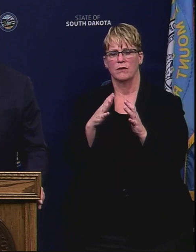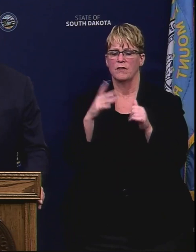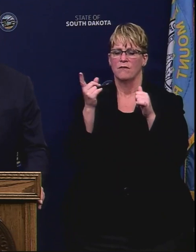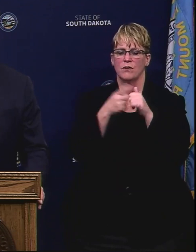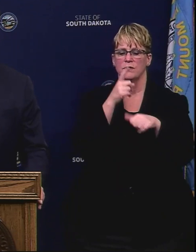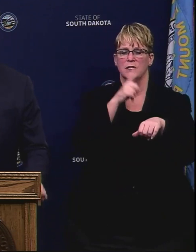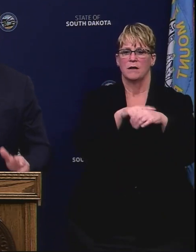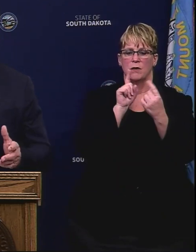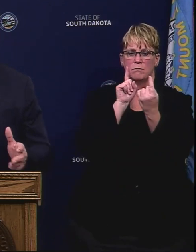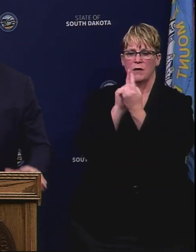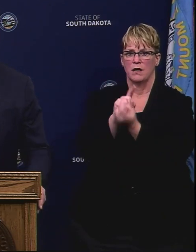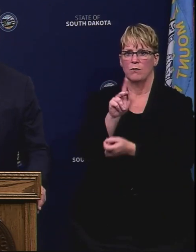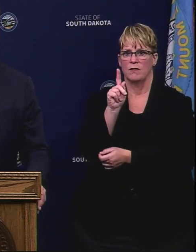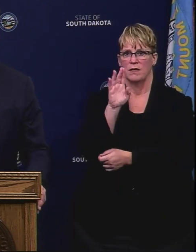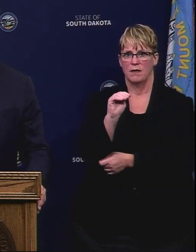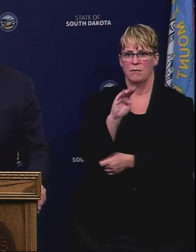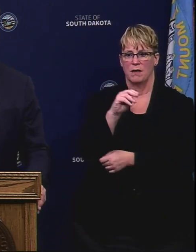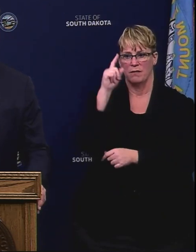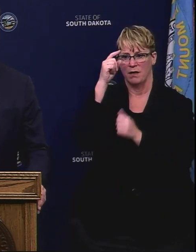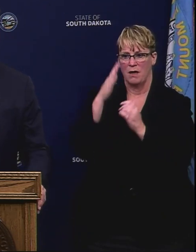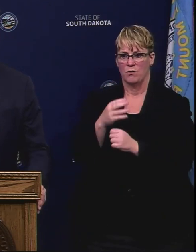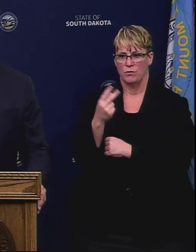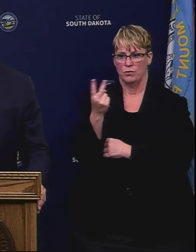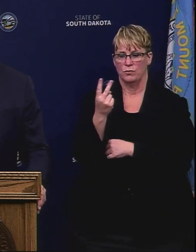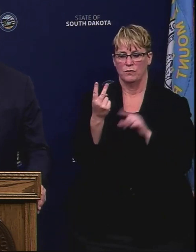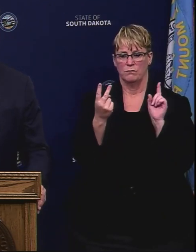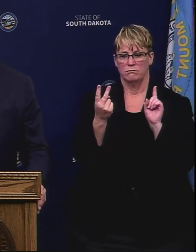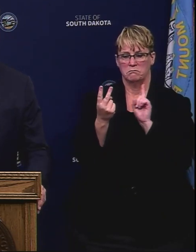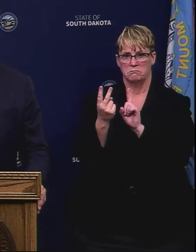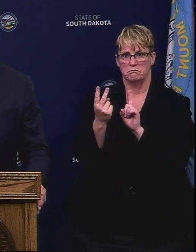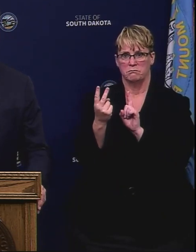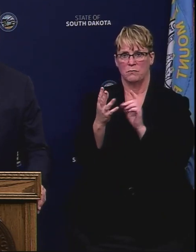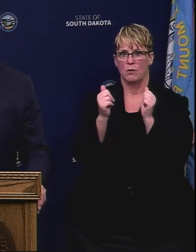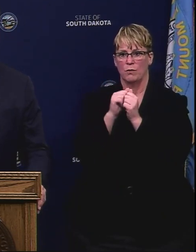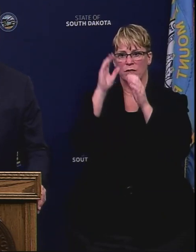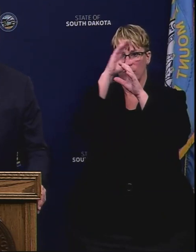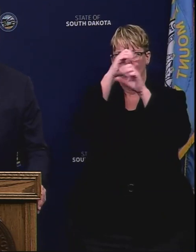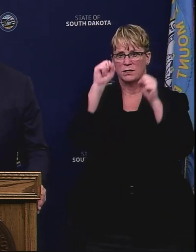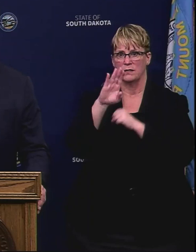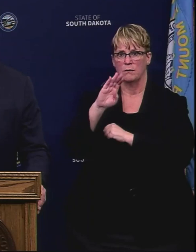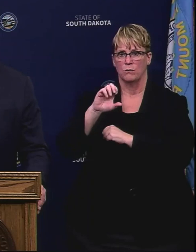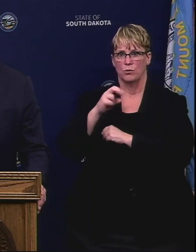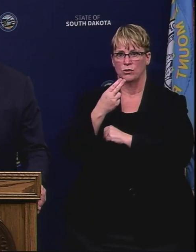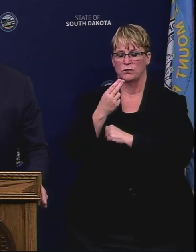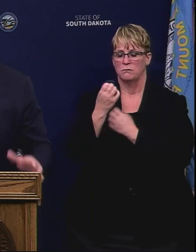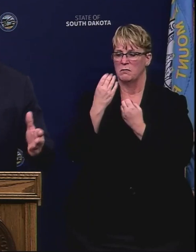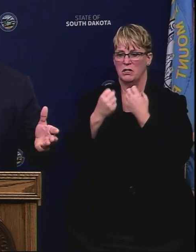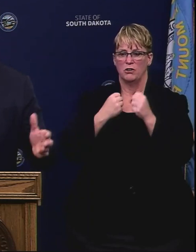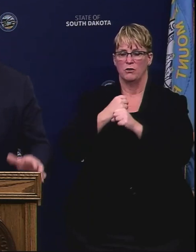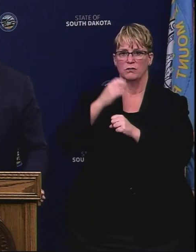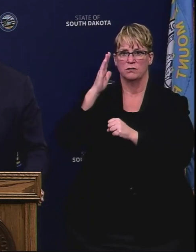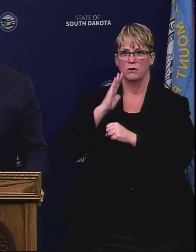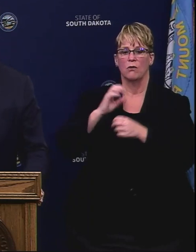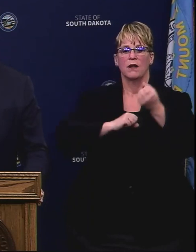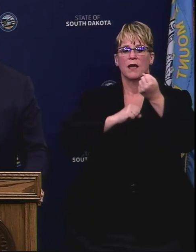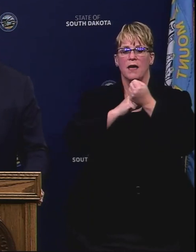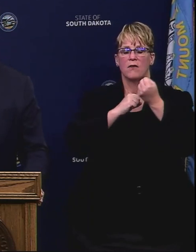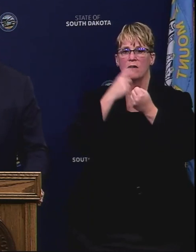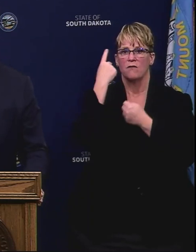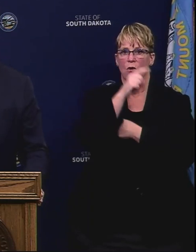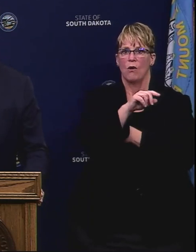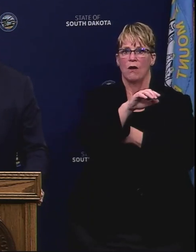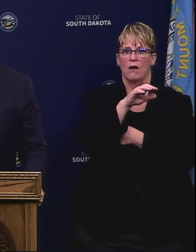Vanneman and the governor was at a meeting with President Bush a number of years ago advocating for